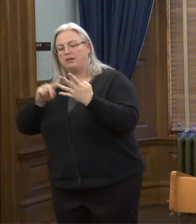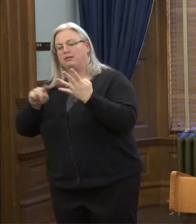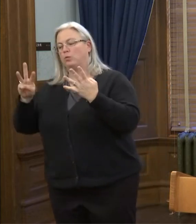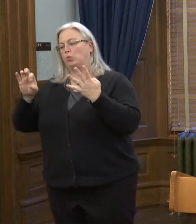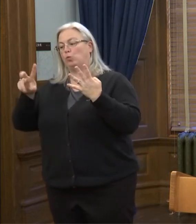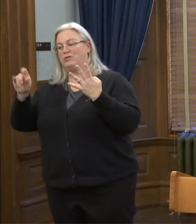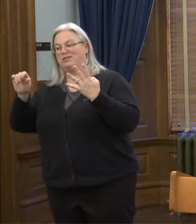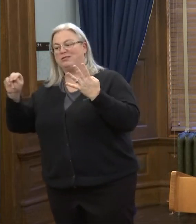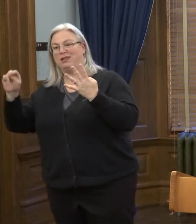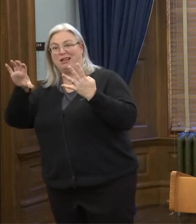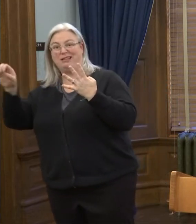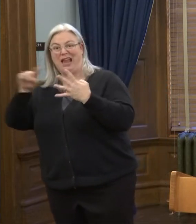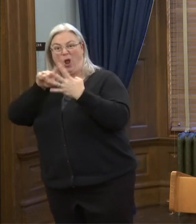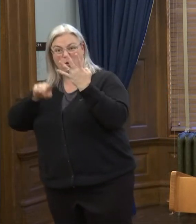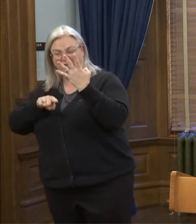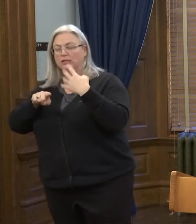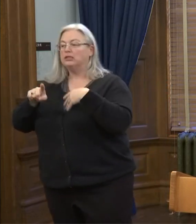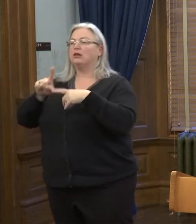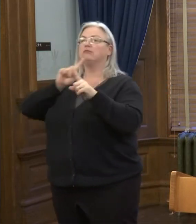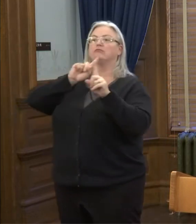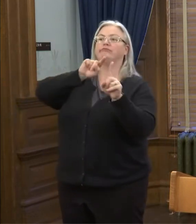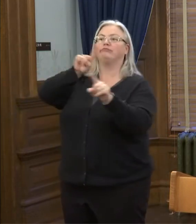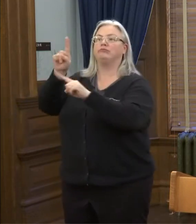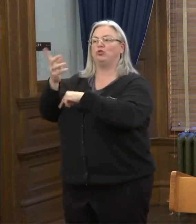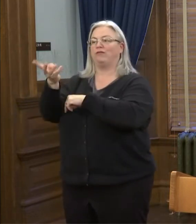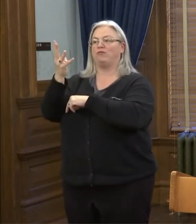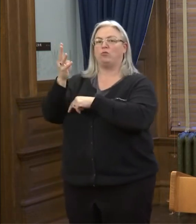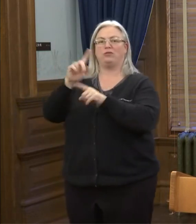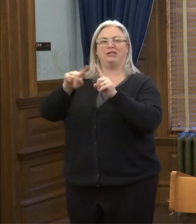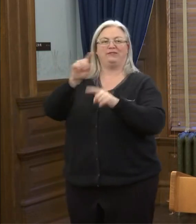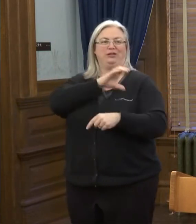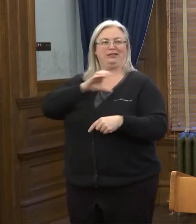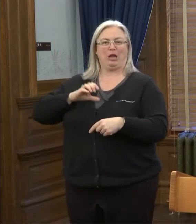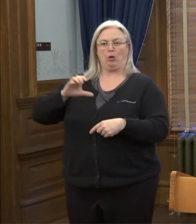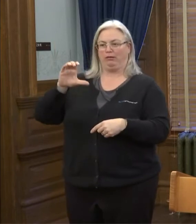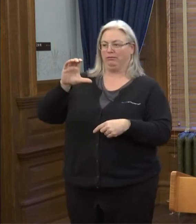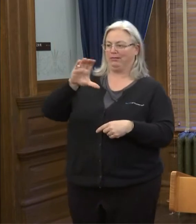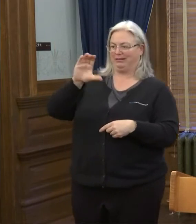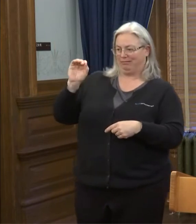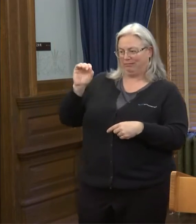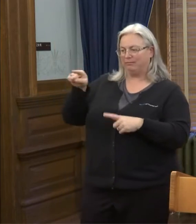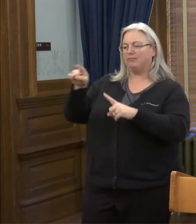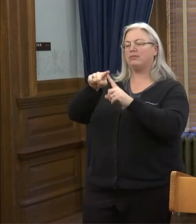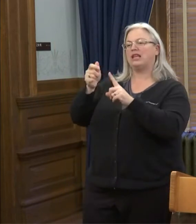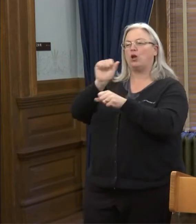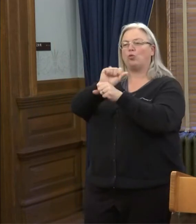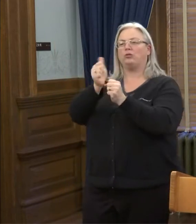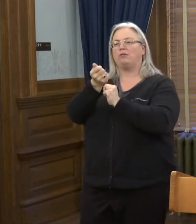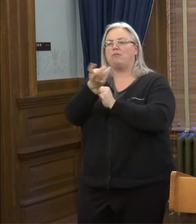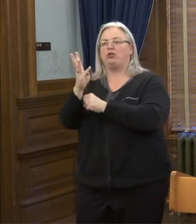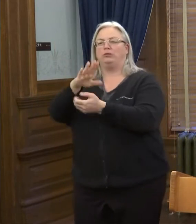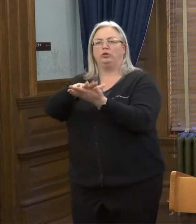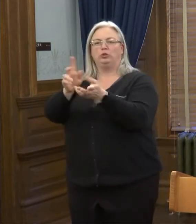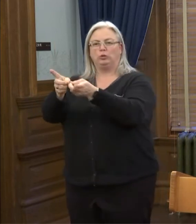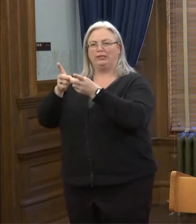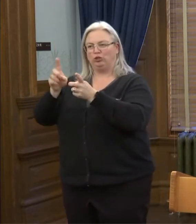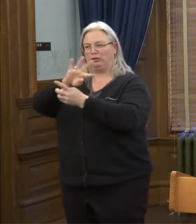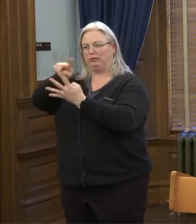counties she reports to four county commissions and works with multiple school districts